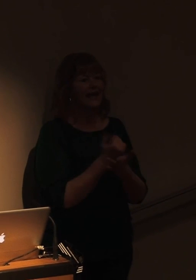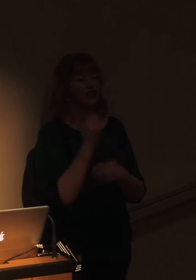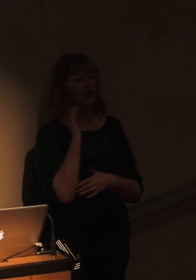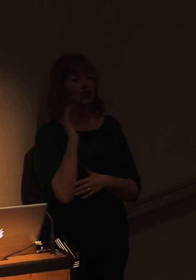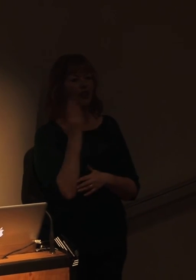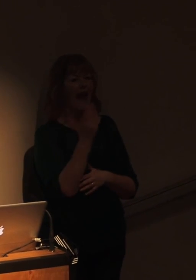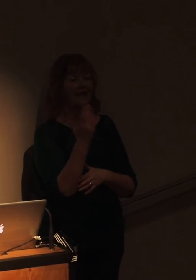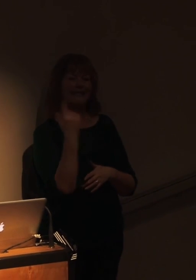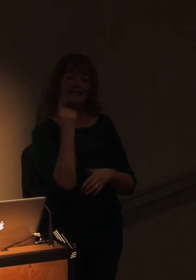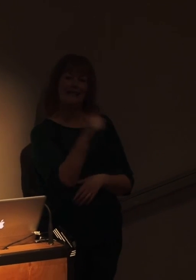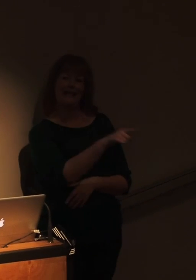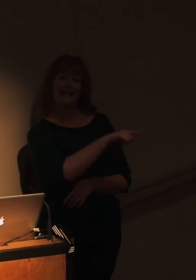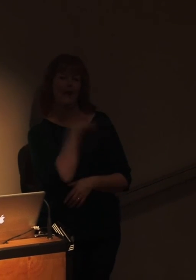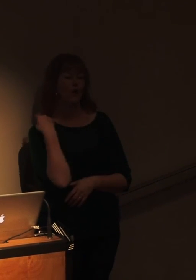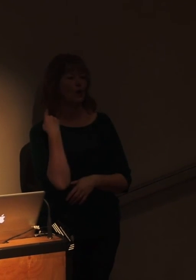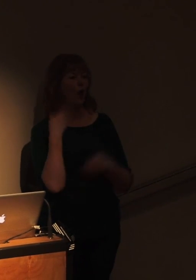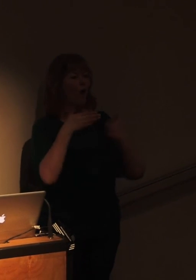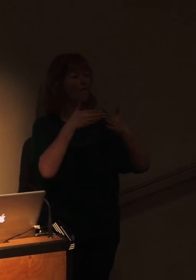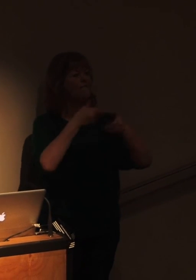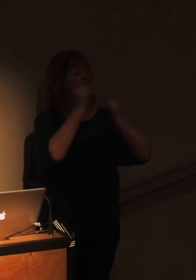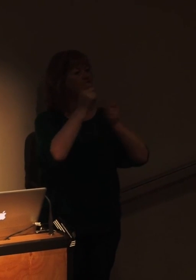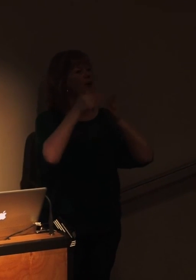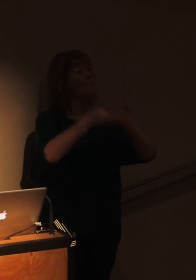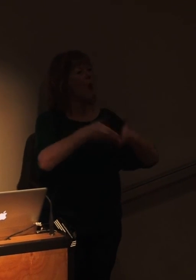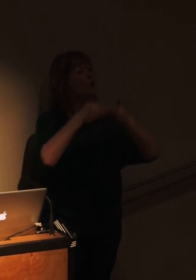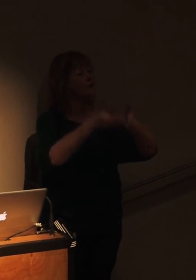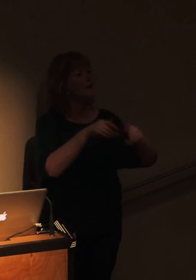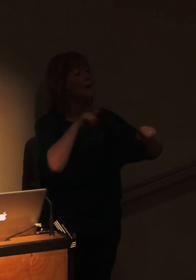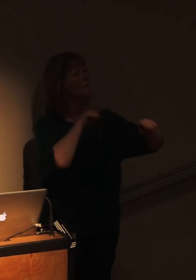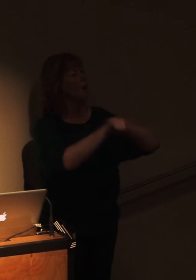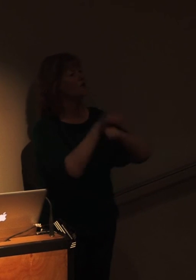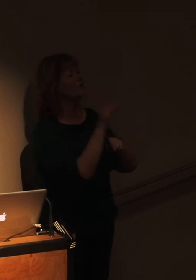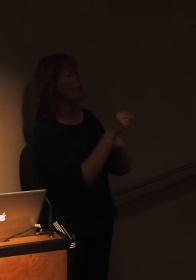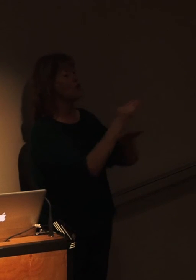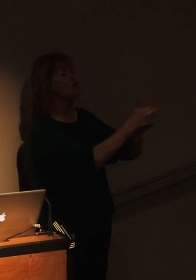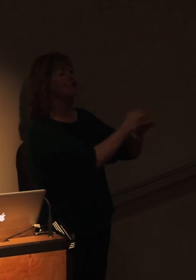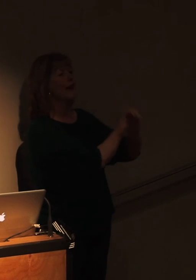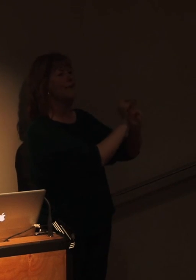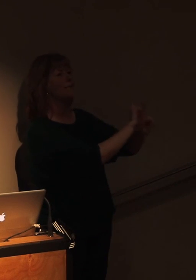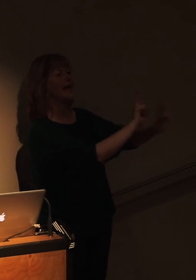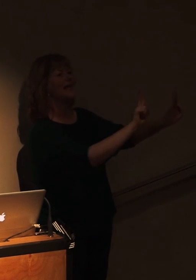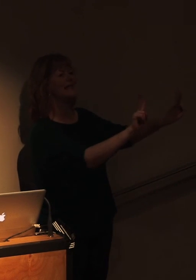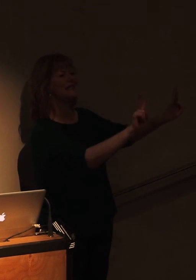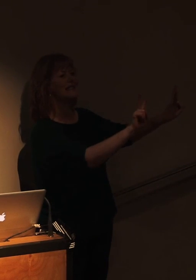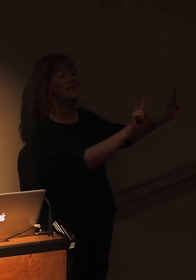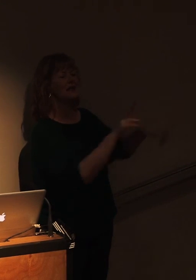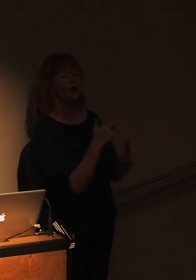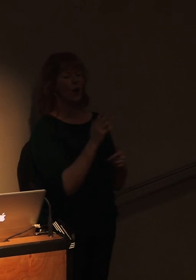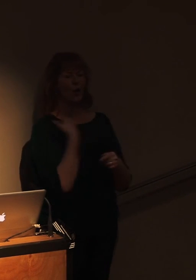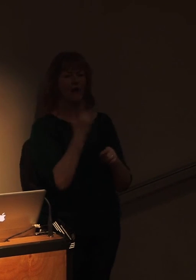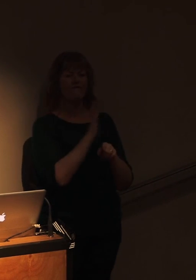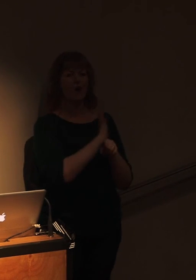that stuff is from Greenpeace or from the other organisations that are out there actively chasing it. We film a little bit of it. We film some with the BBC